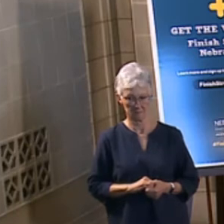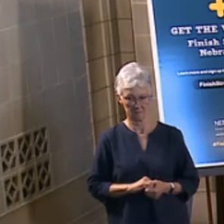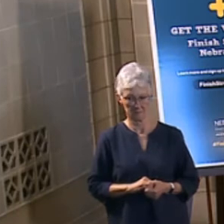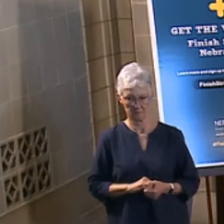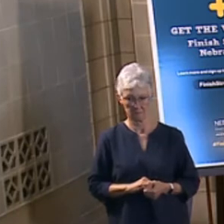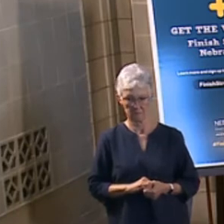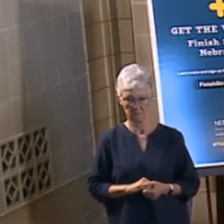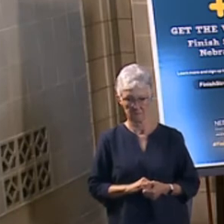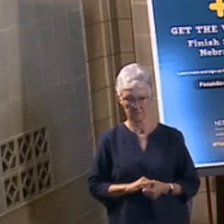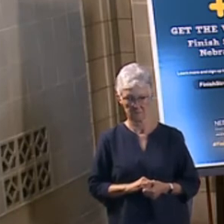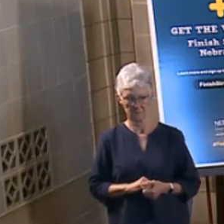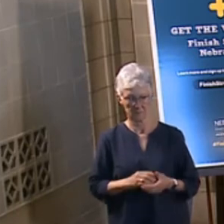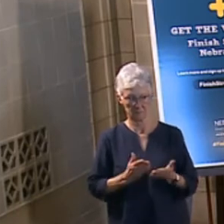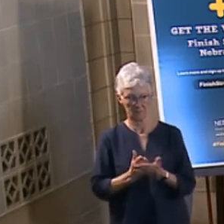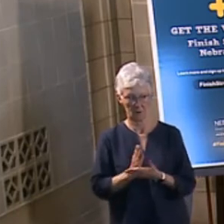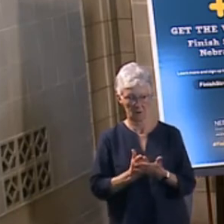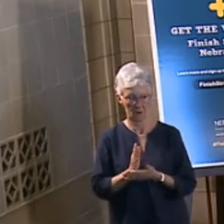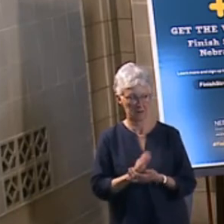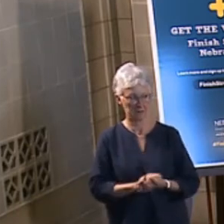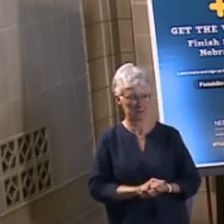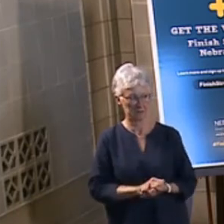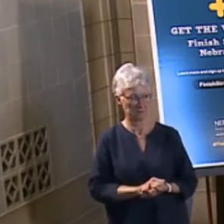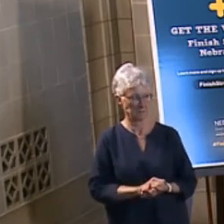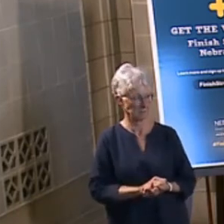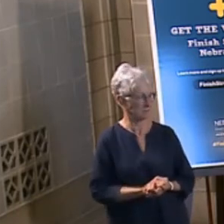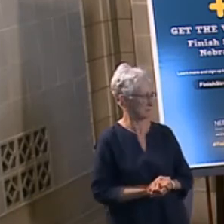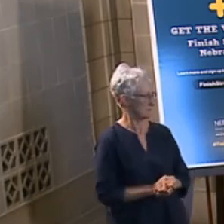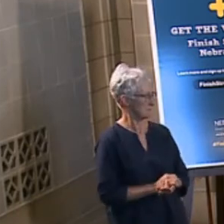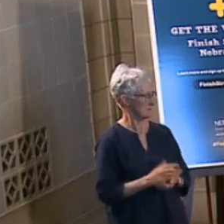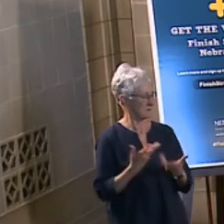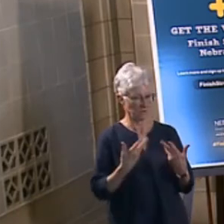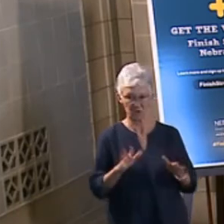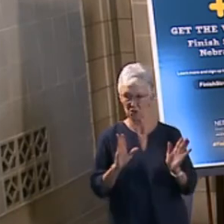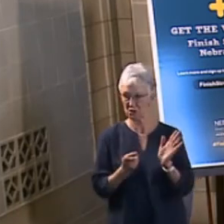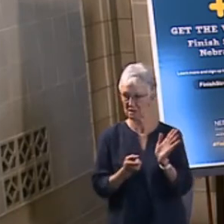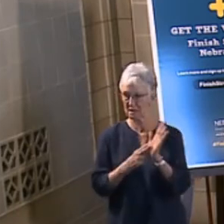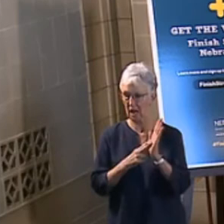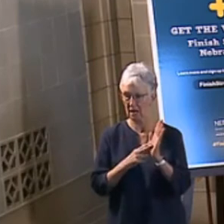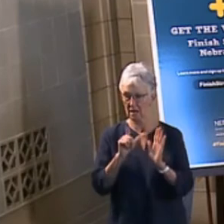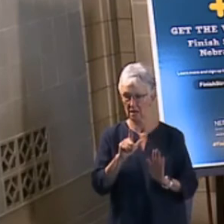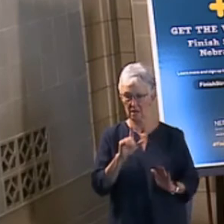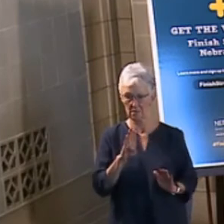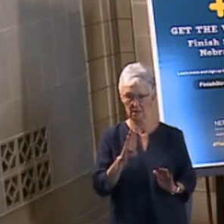So, with my signature, we're officially signed on LB 297.